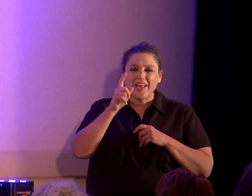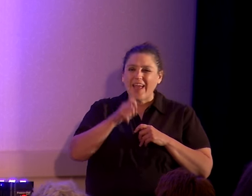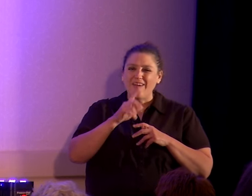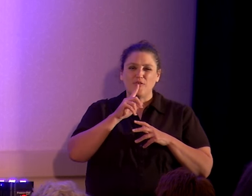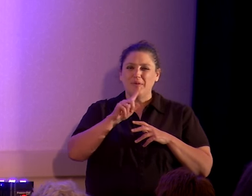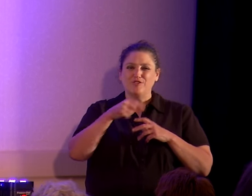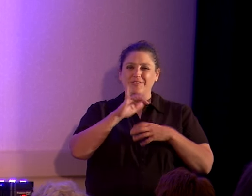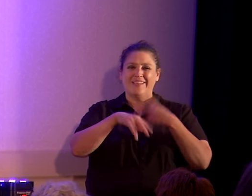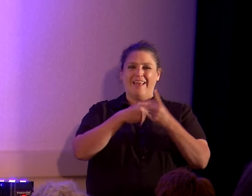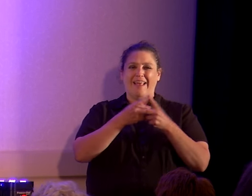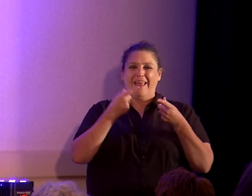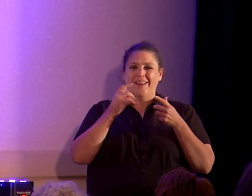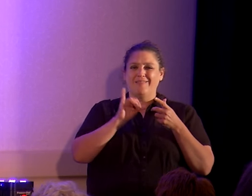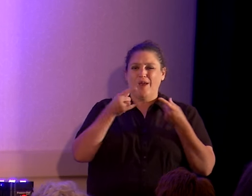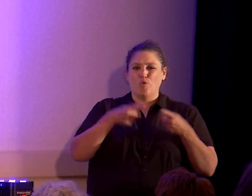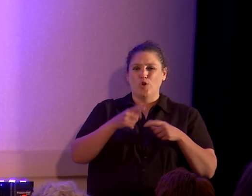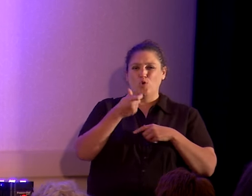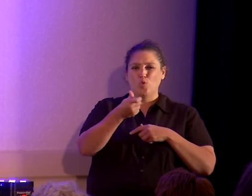wasn't that awesome.